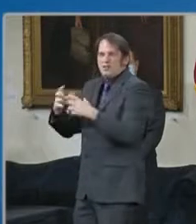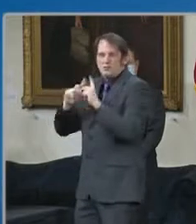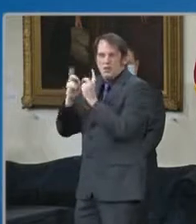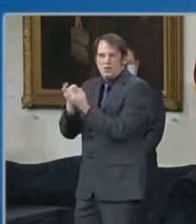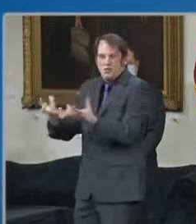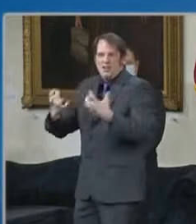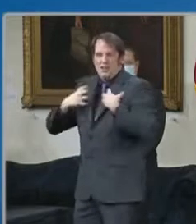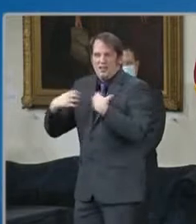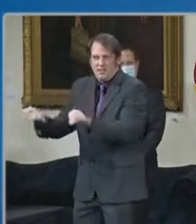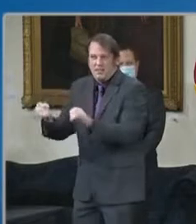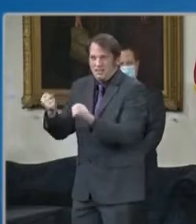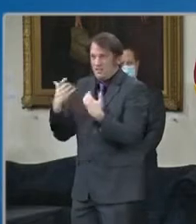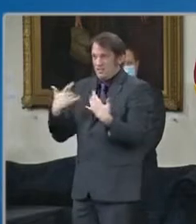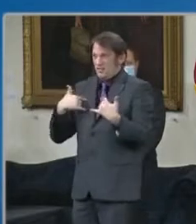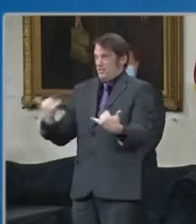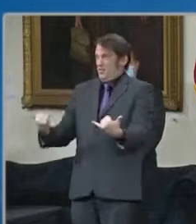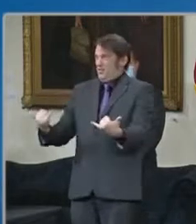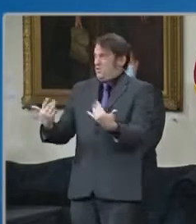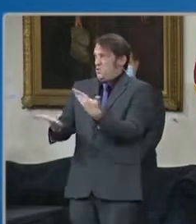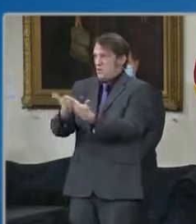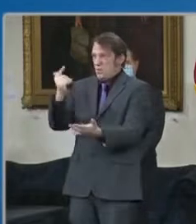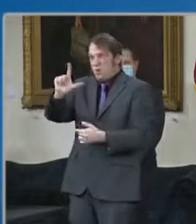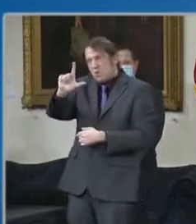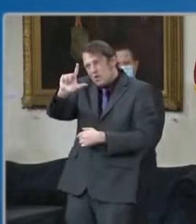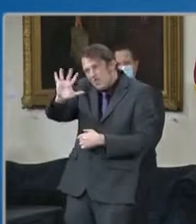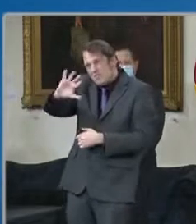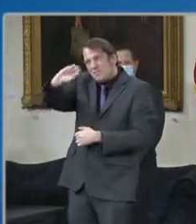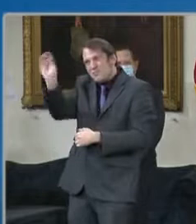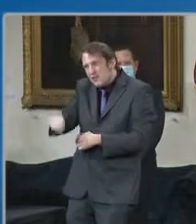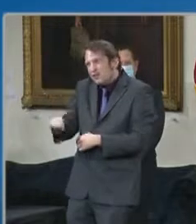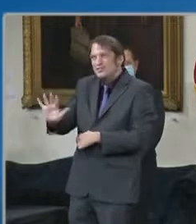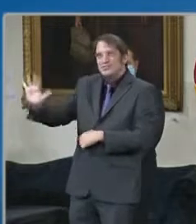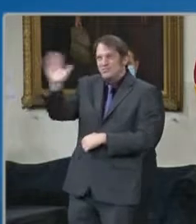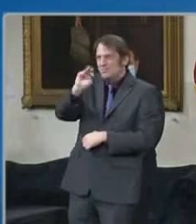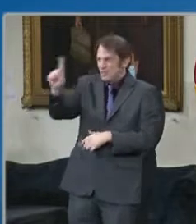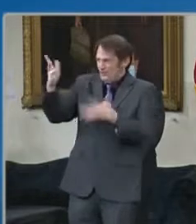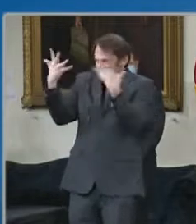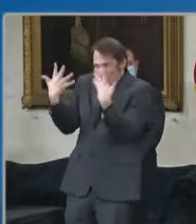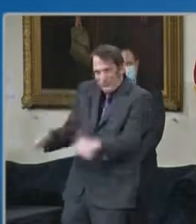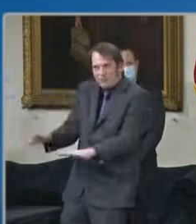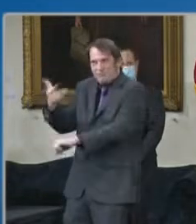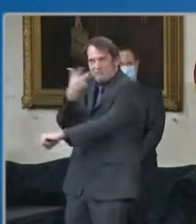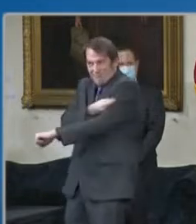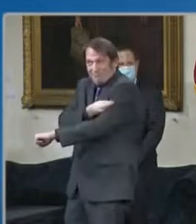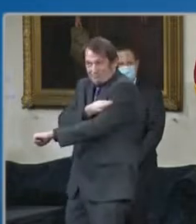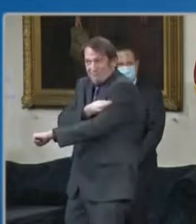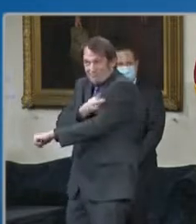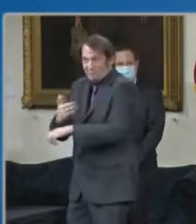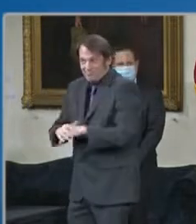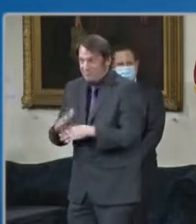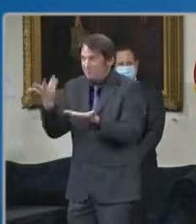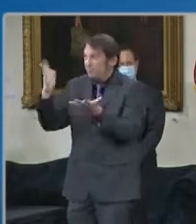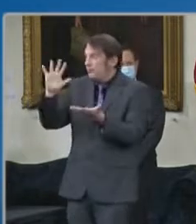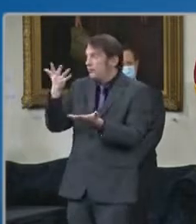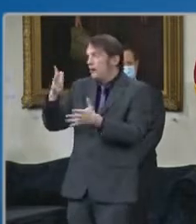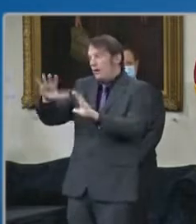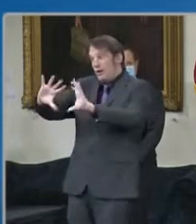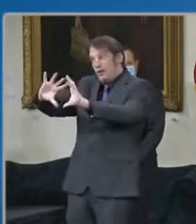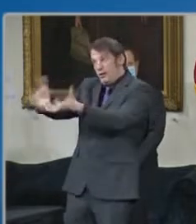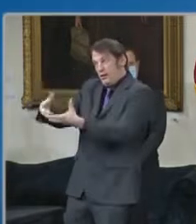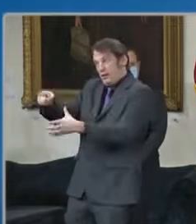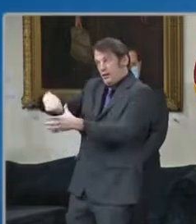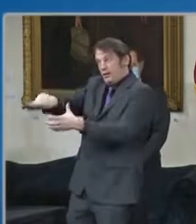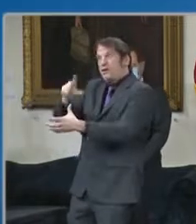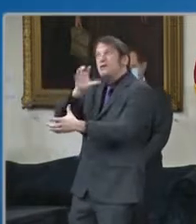% of all Marylanders have gotten a vaccine, including nearly two-thirds of all Marylanders over